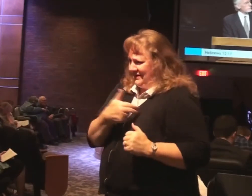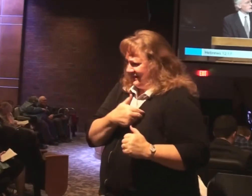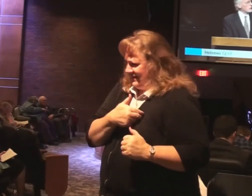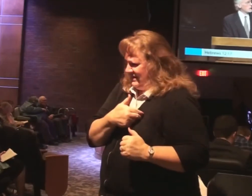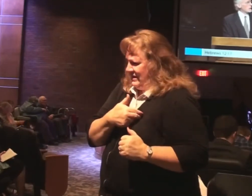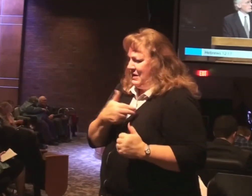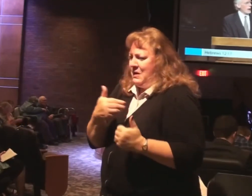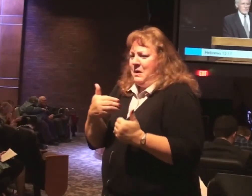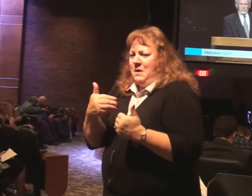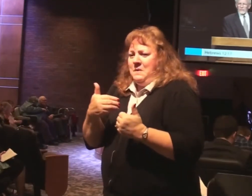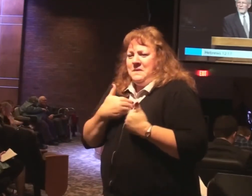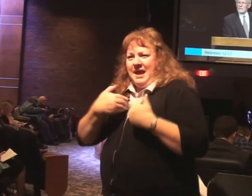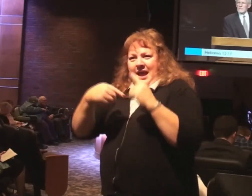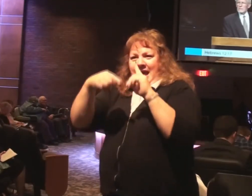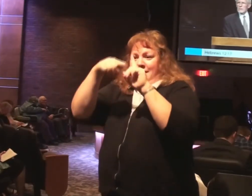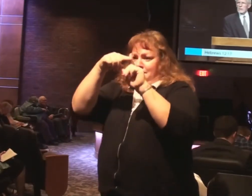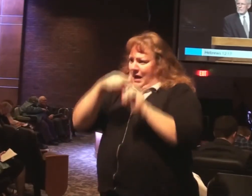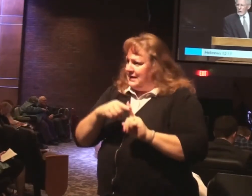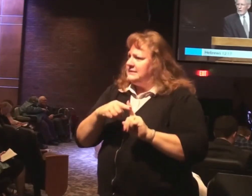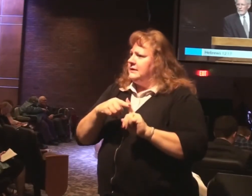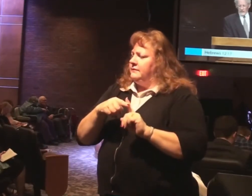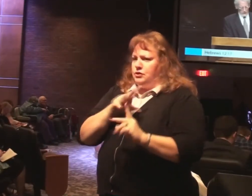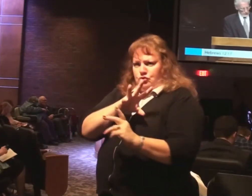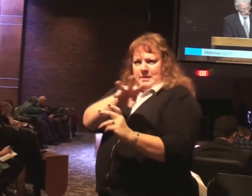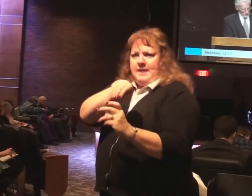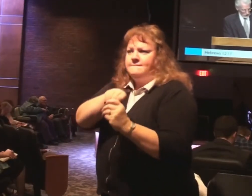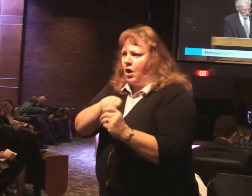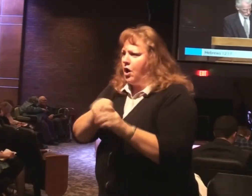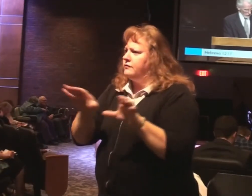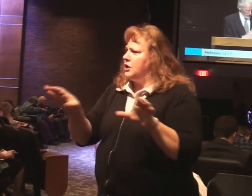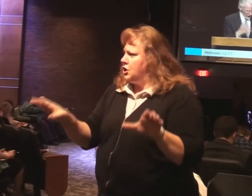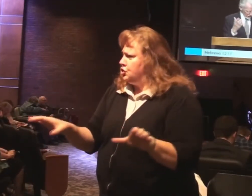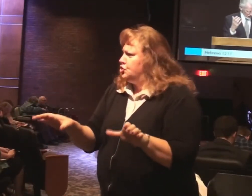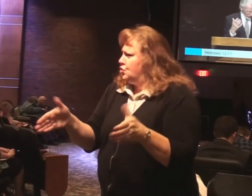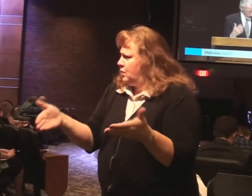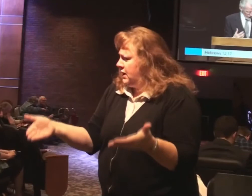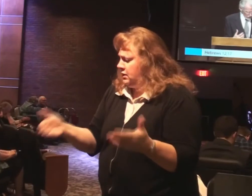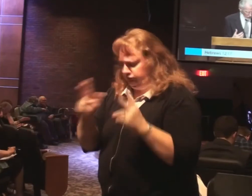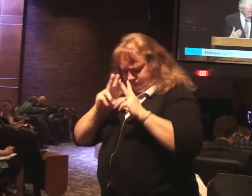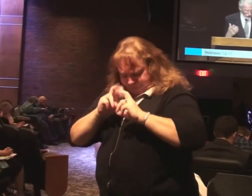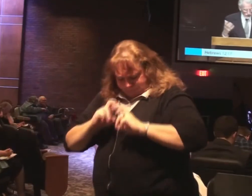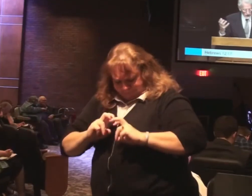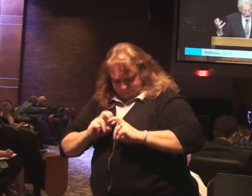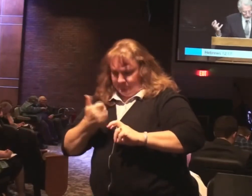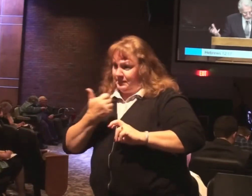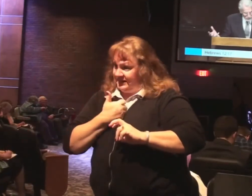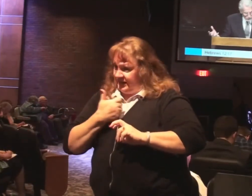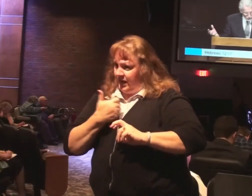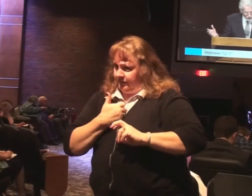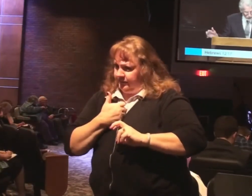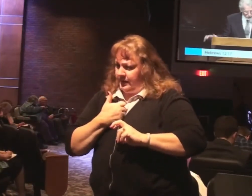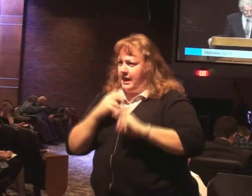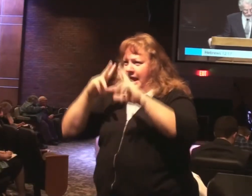positive things to be involved in in our ministry, examining ourselves personally and in our ministry to one another.